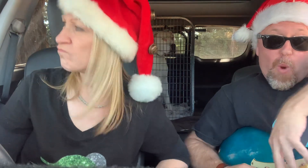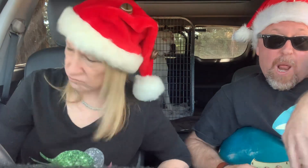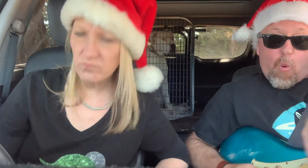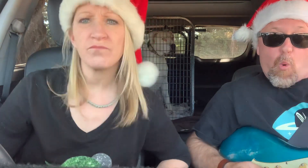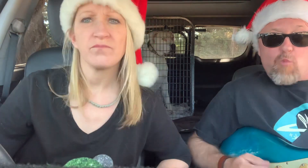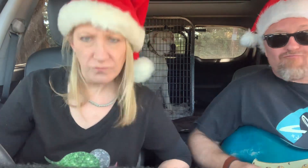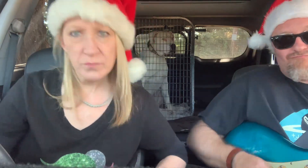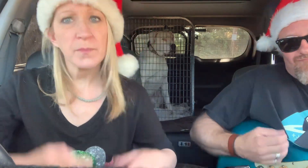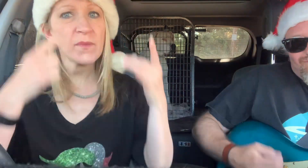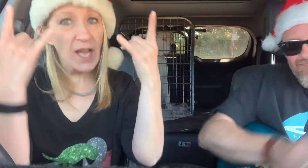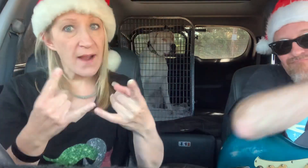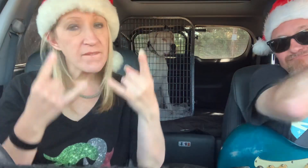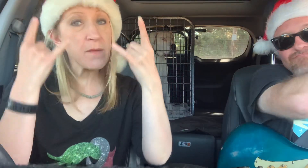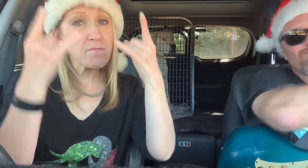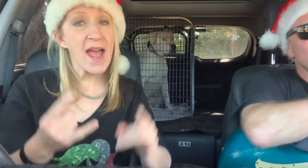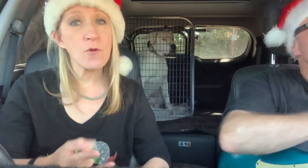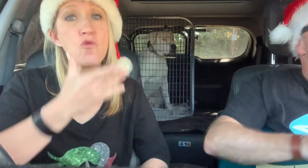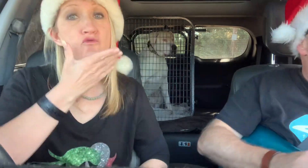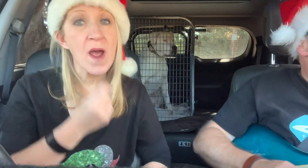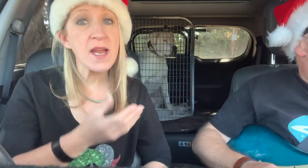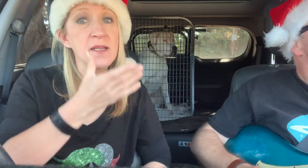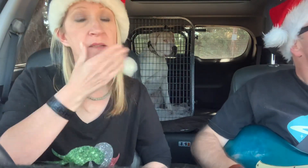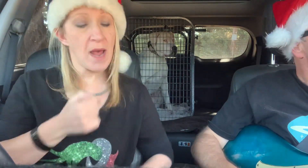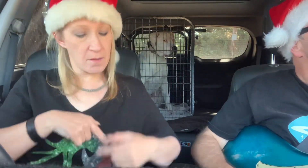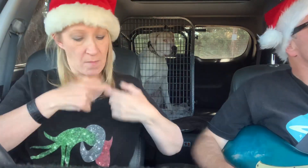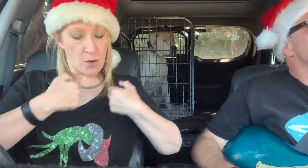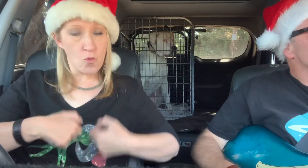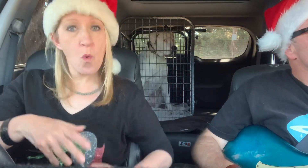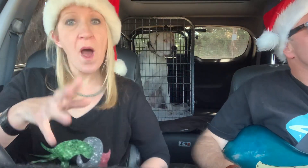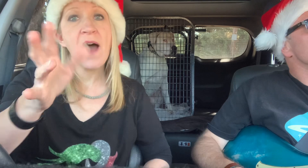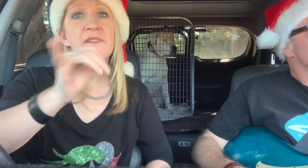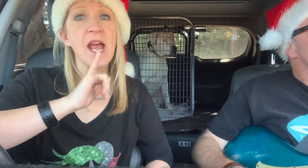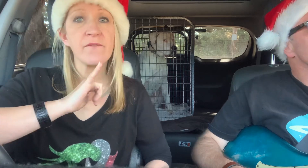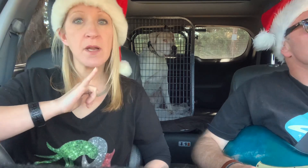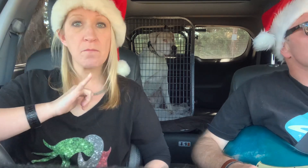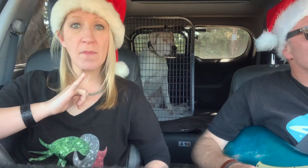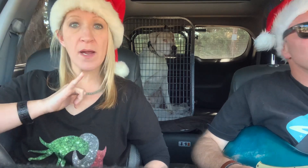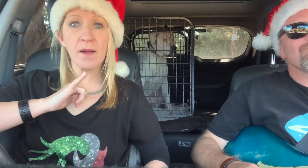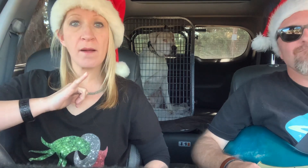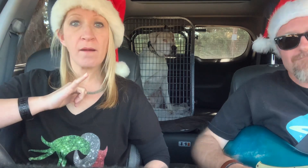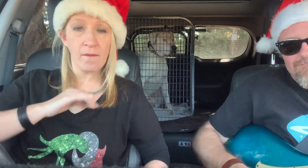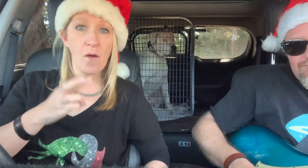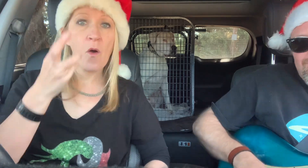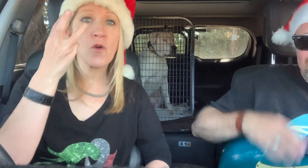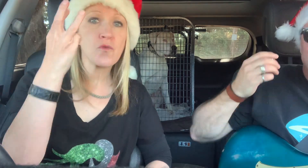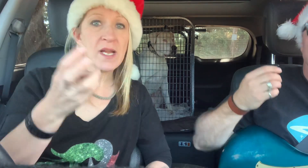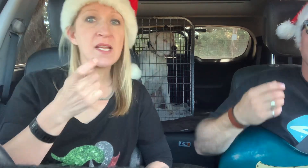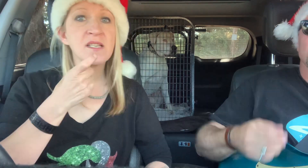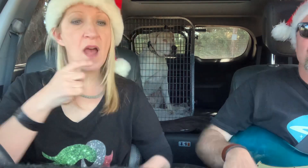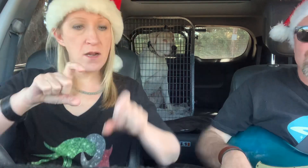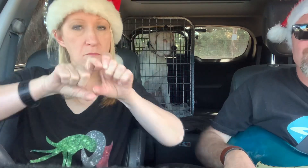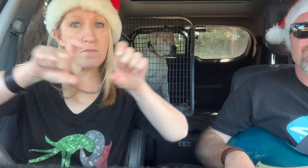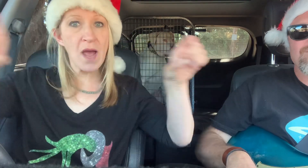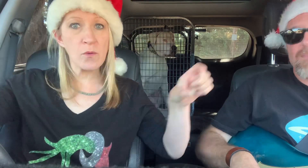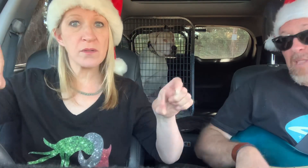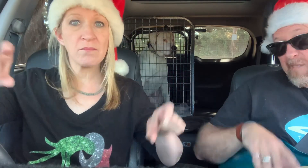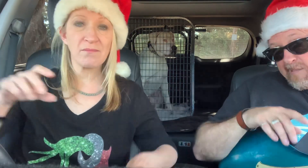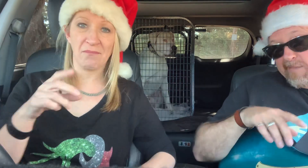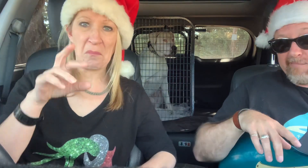On my heavy metal grits, my true love gave to me Three-footed bells, two pairs of